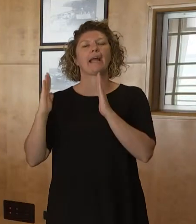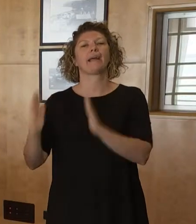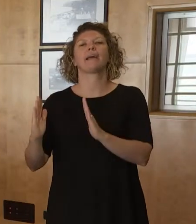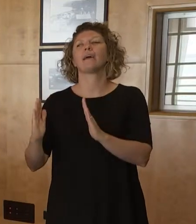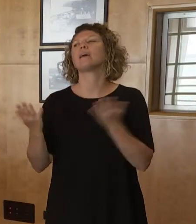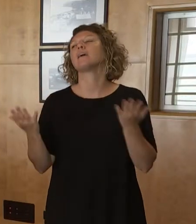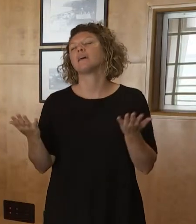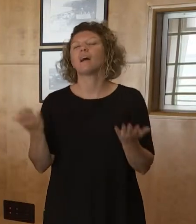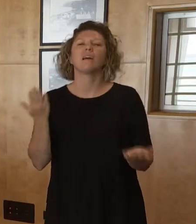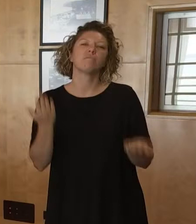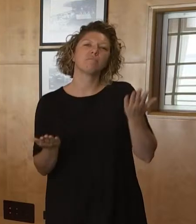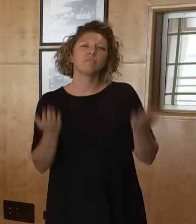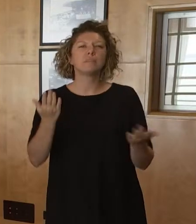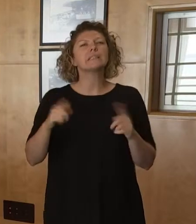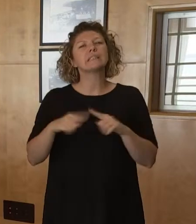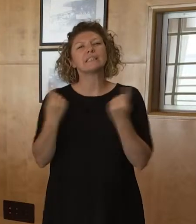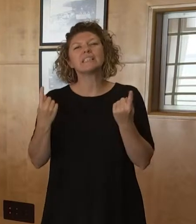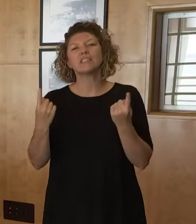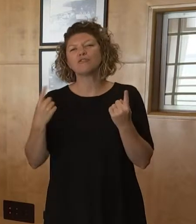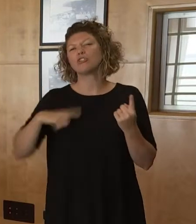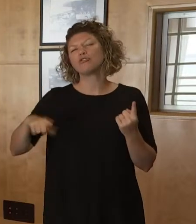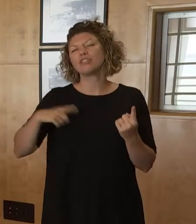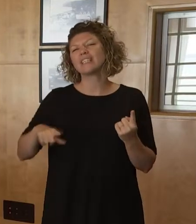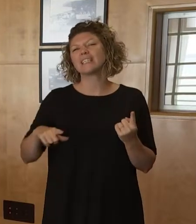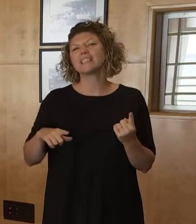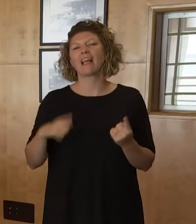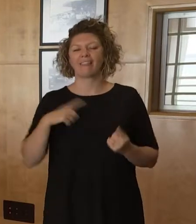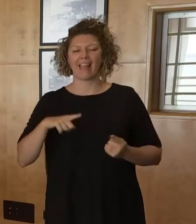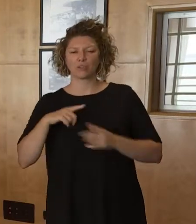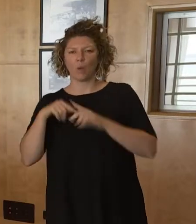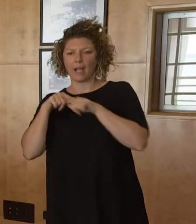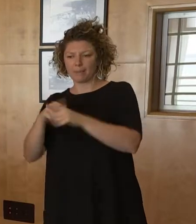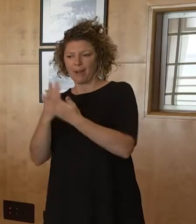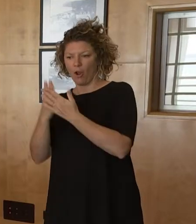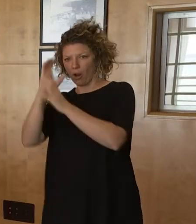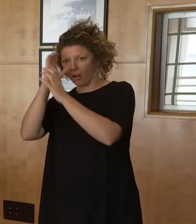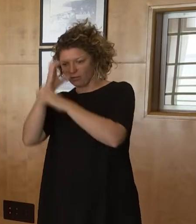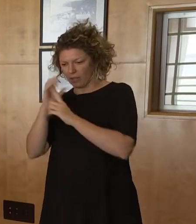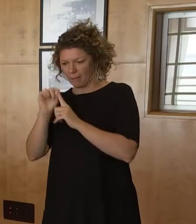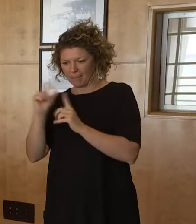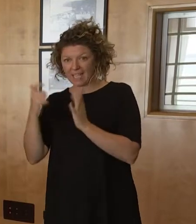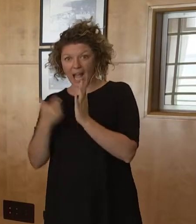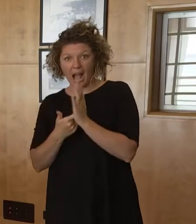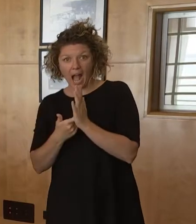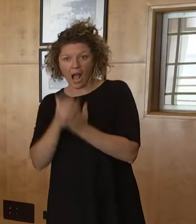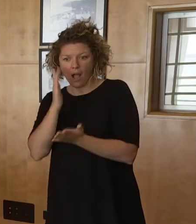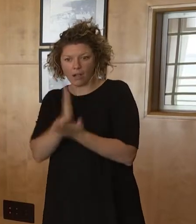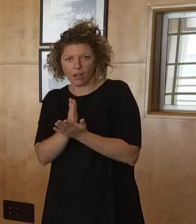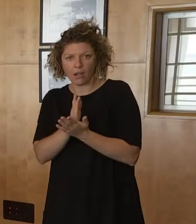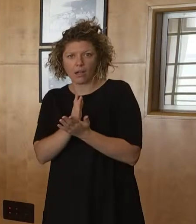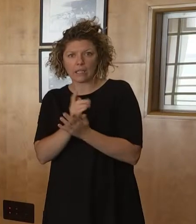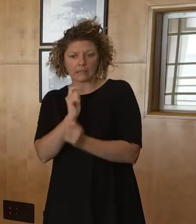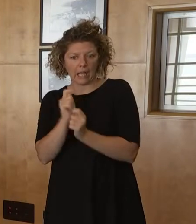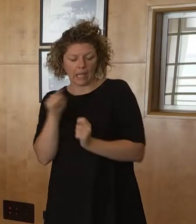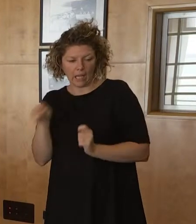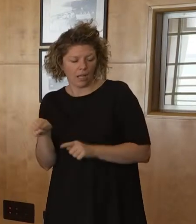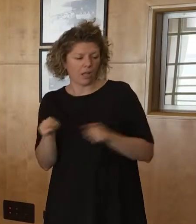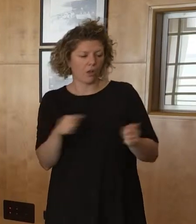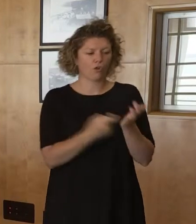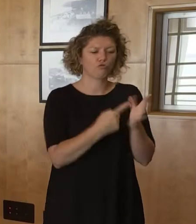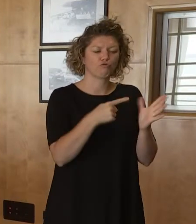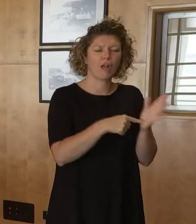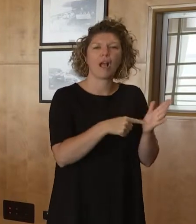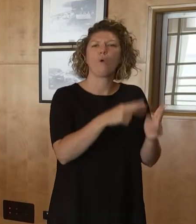So there is ethics behind all of this in terms of laboratories. And it's just recognizing that we would like to know the results